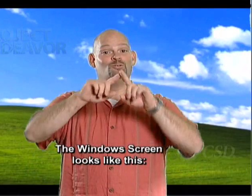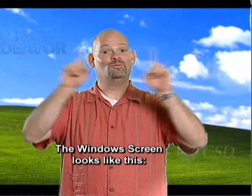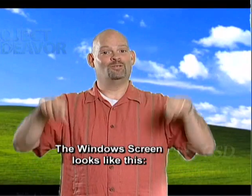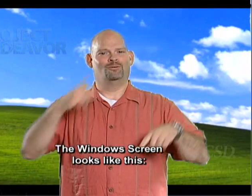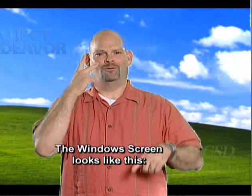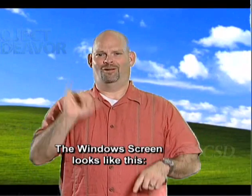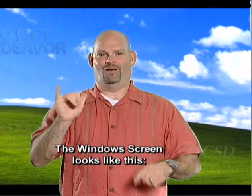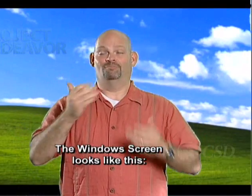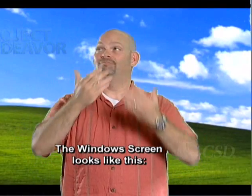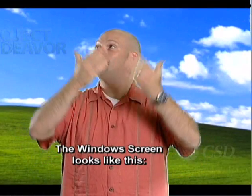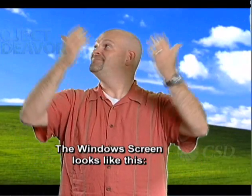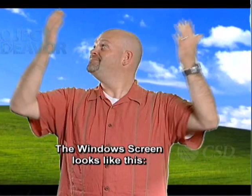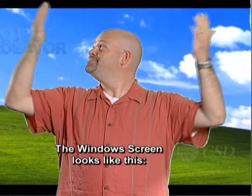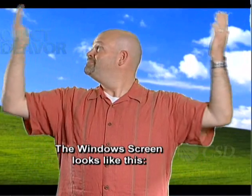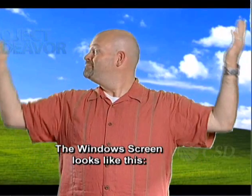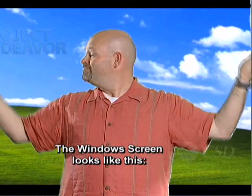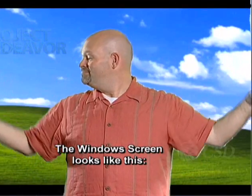The Windows screen looks like this.